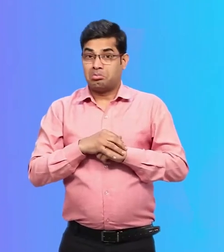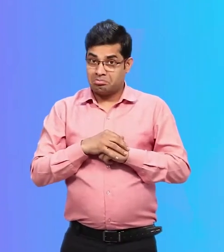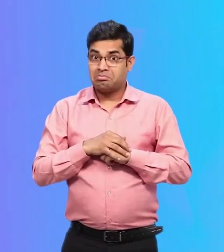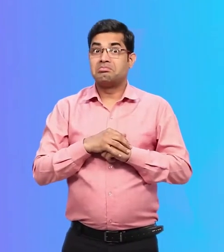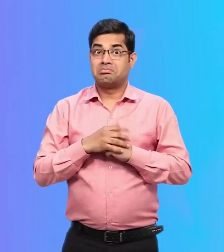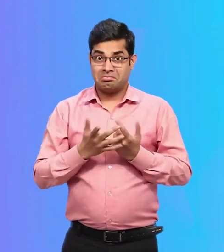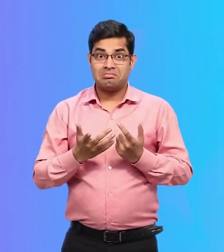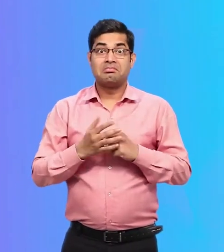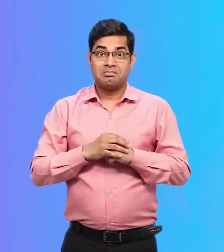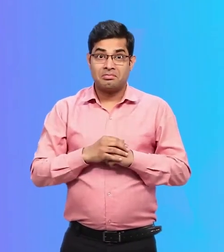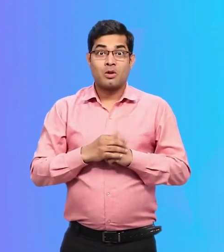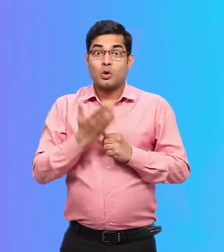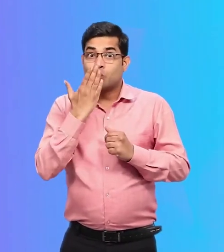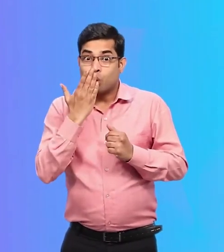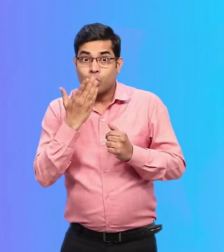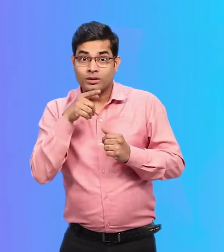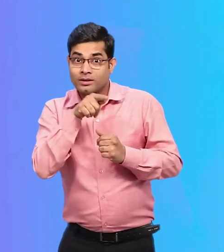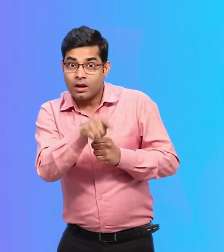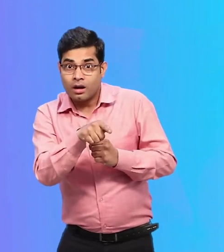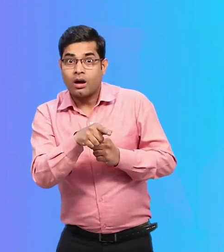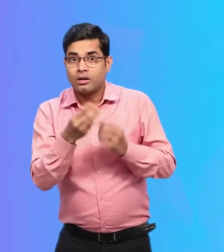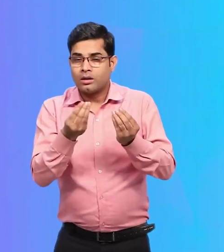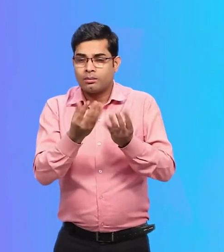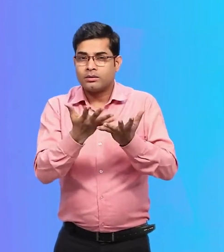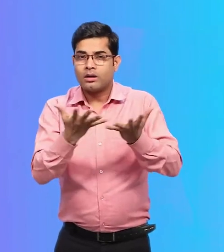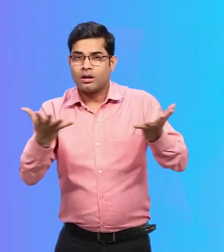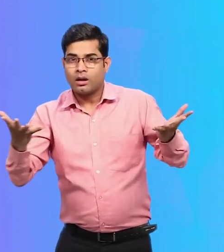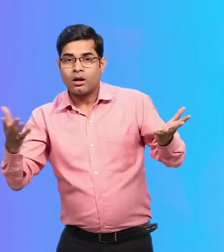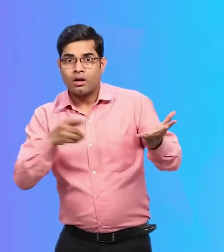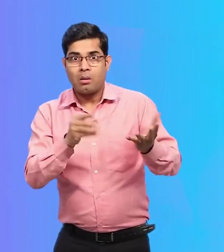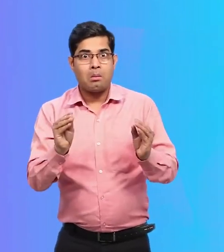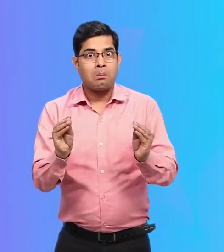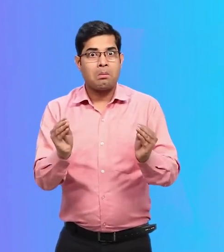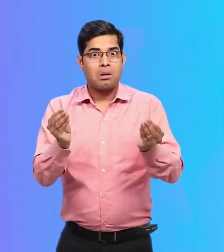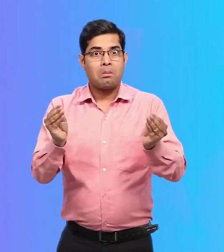Hmm, facilities in the school have improved so much.